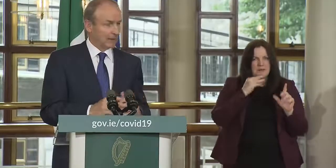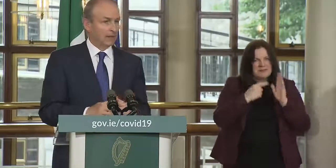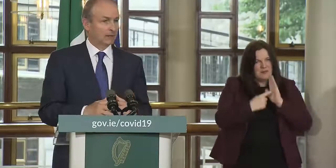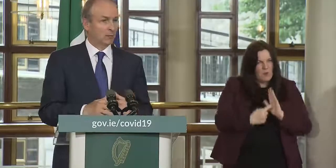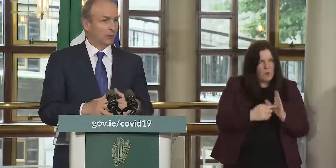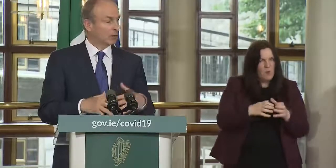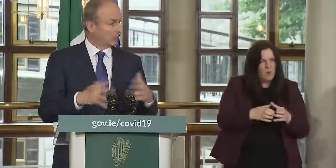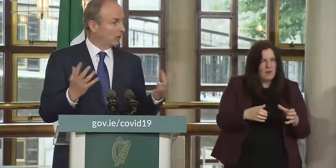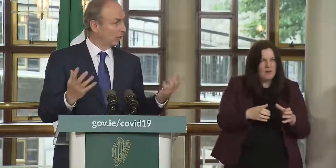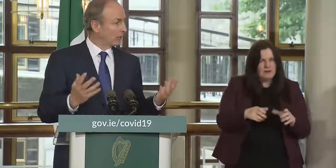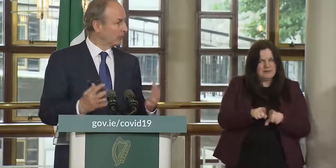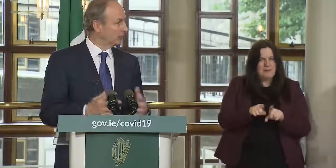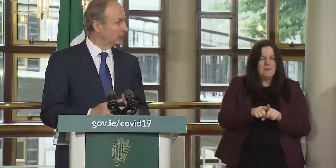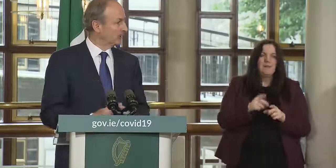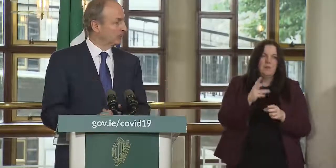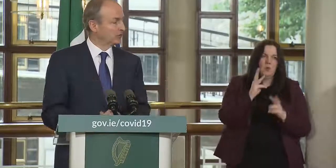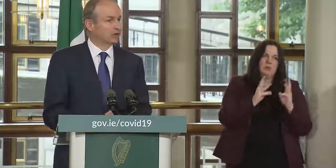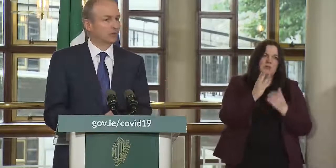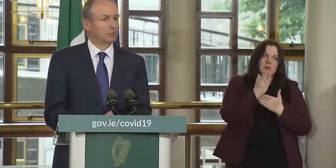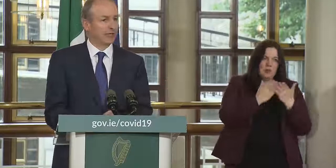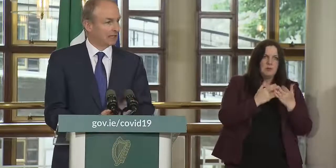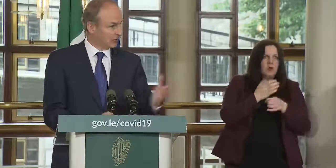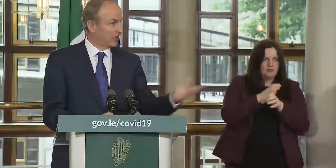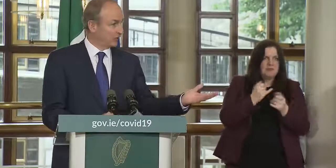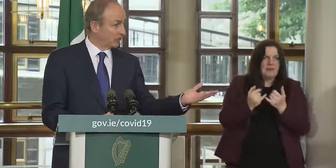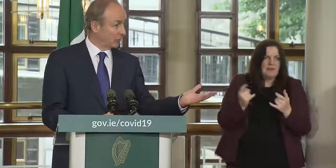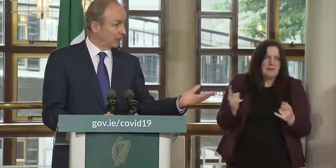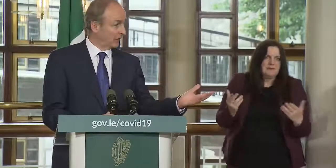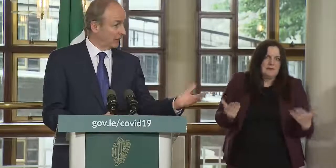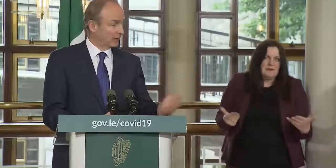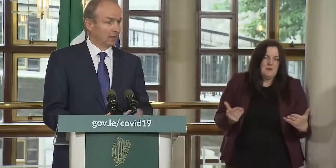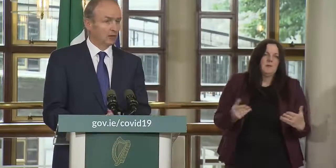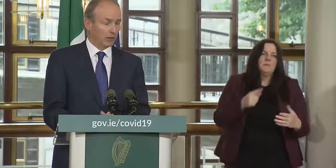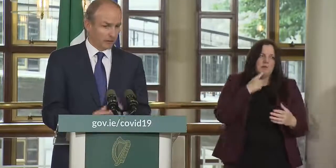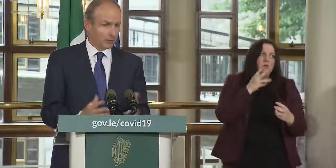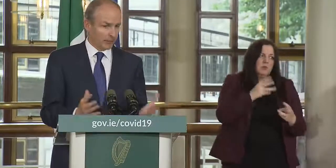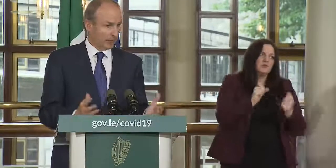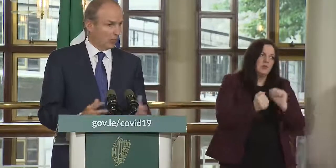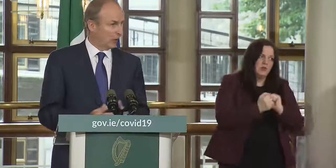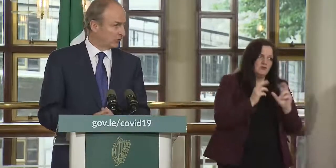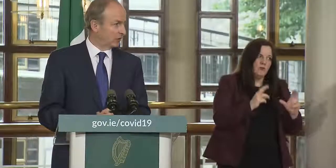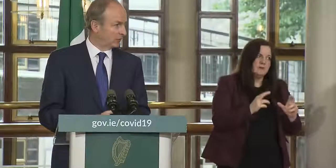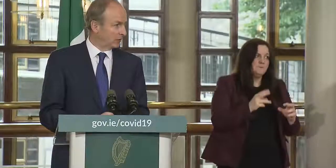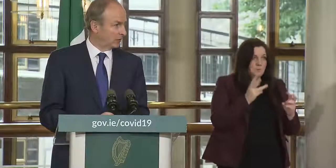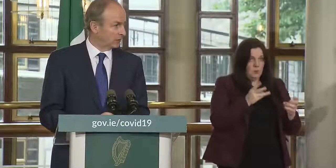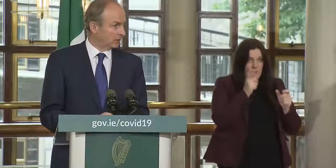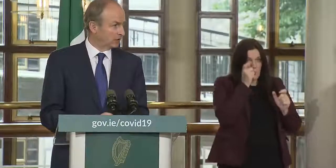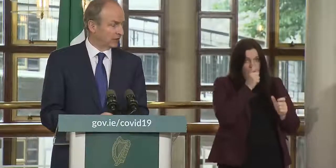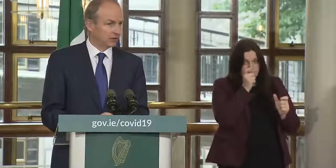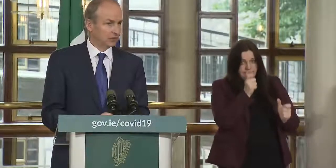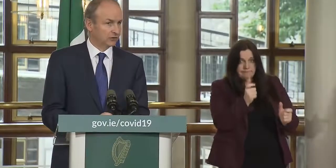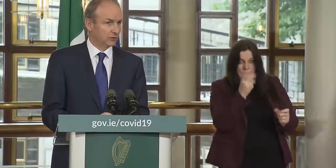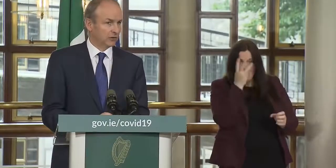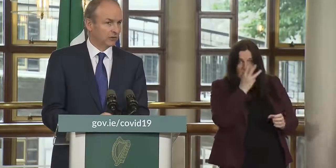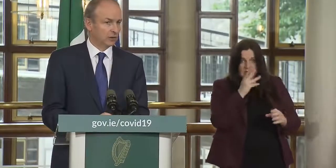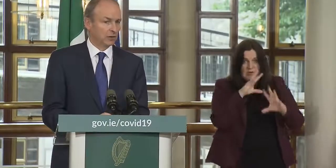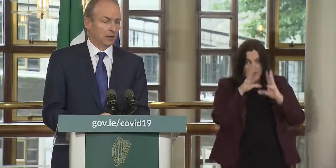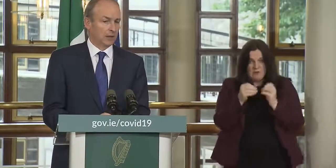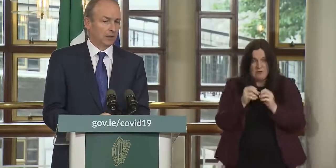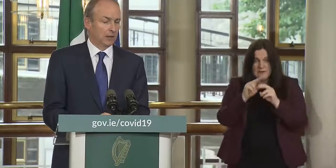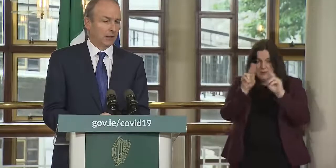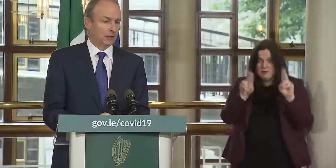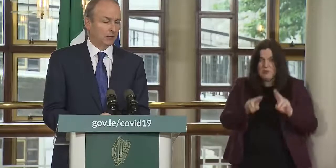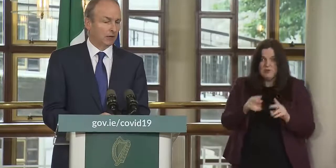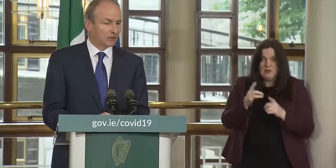at the moment there would be a number of countries in that position but that can change as you have said so obviously we'll be keeping a watch on the international situation